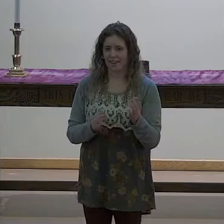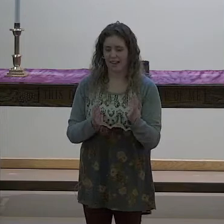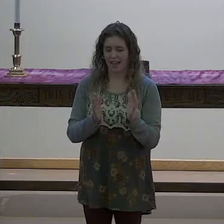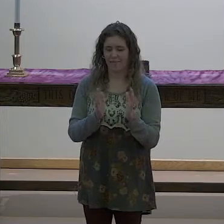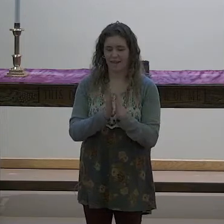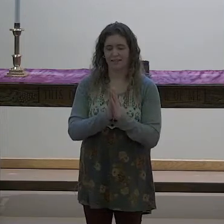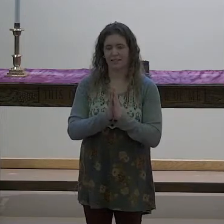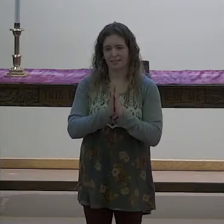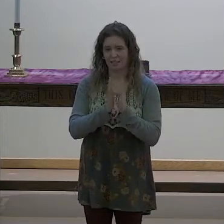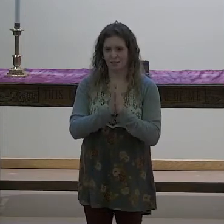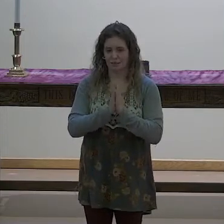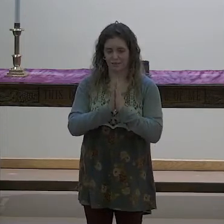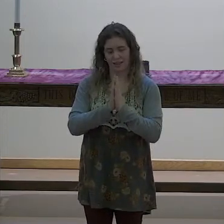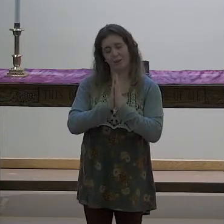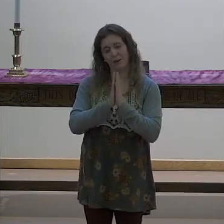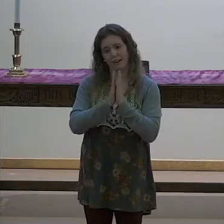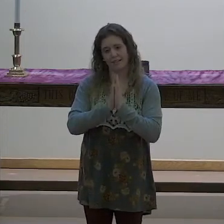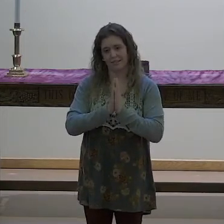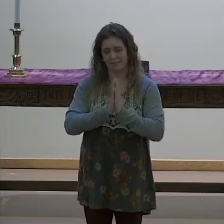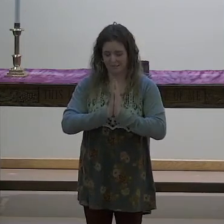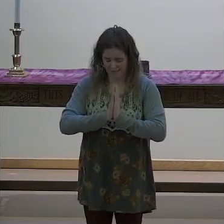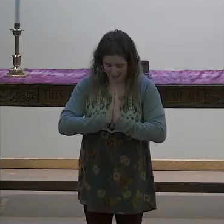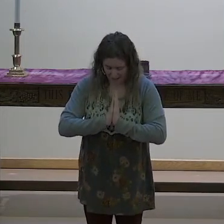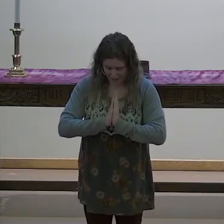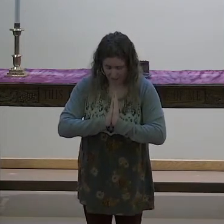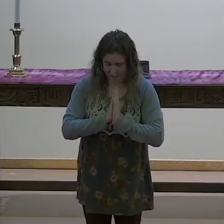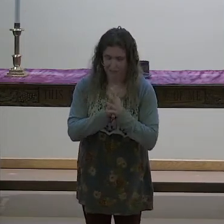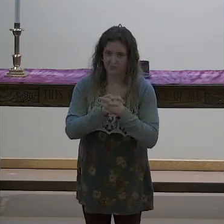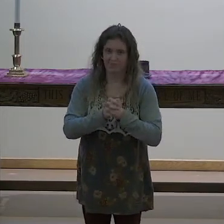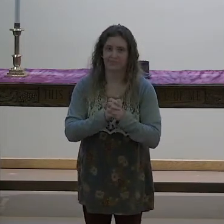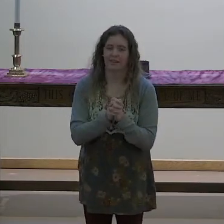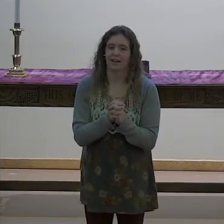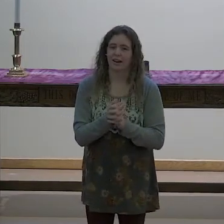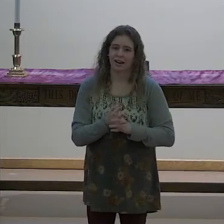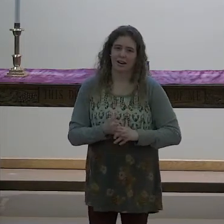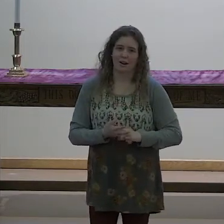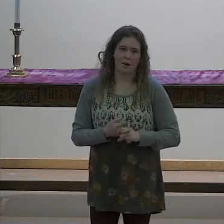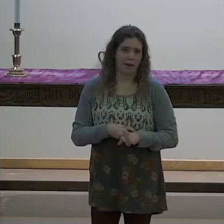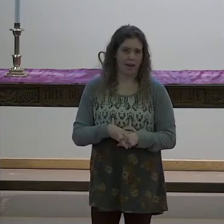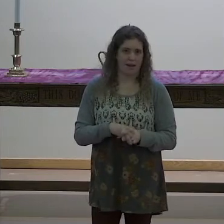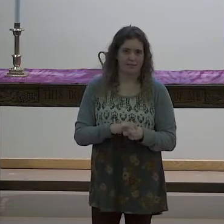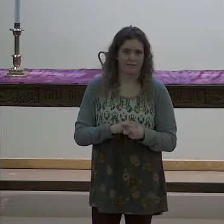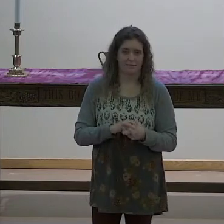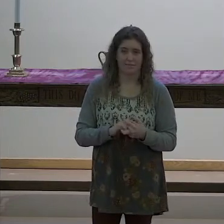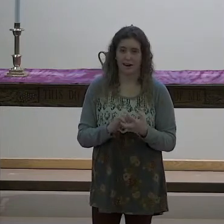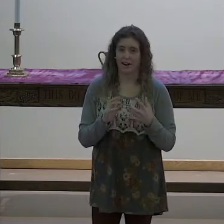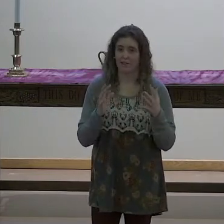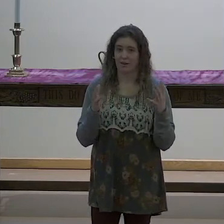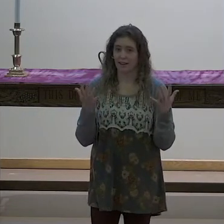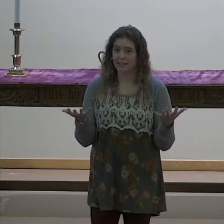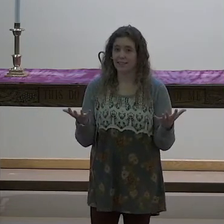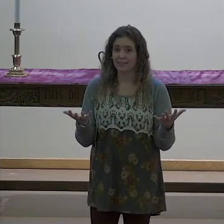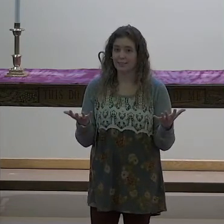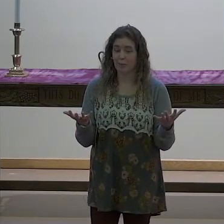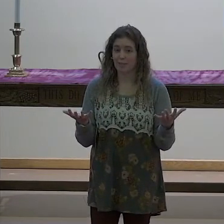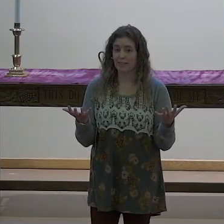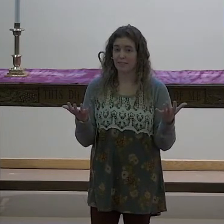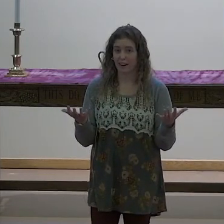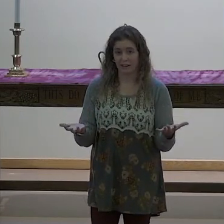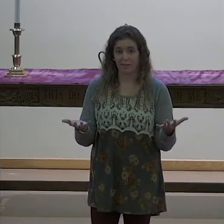then amen is you put like you're praying. Amen. Okay, are you ready to do it from the very